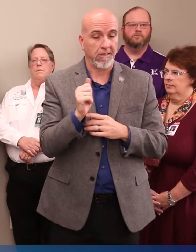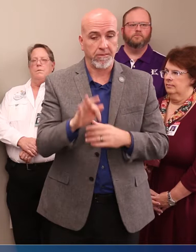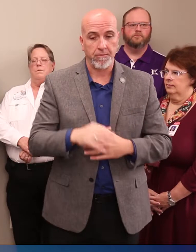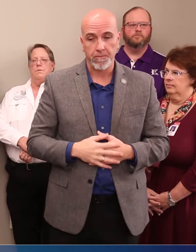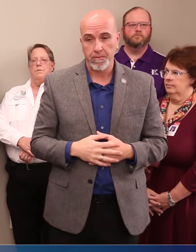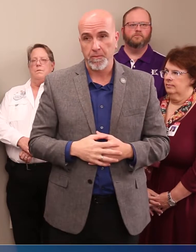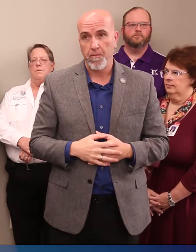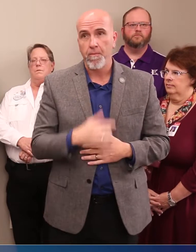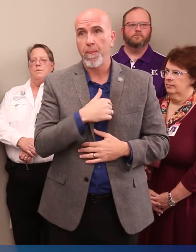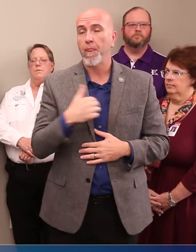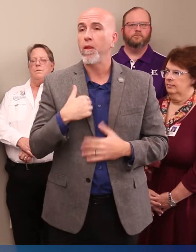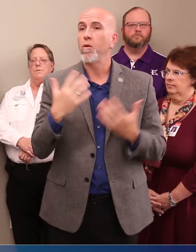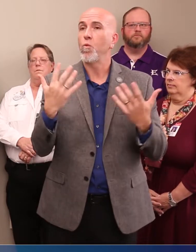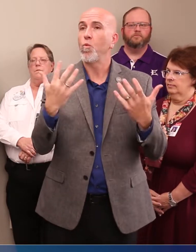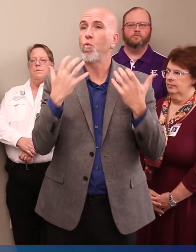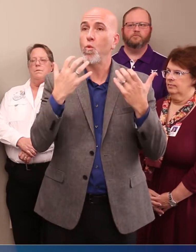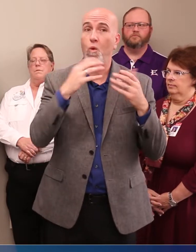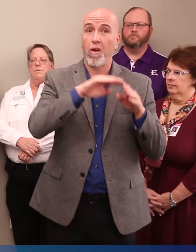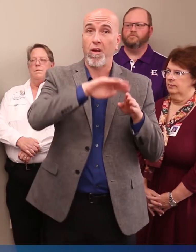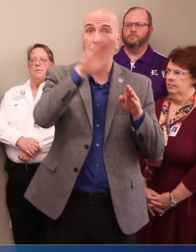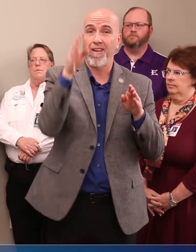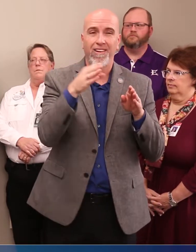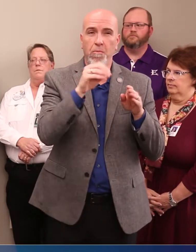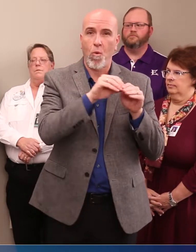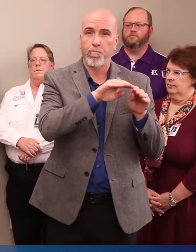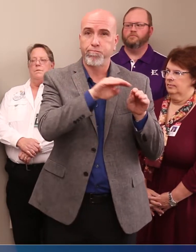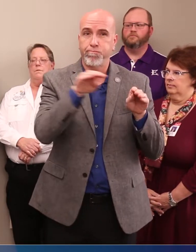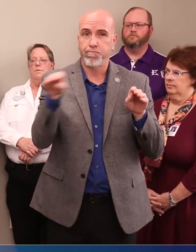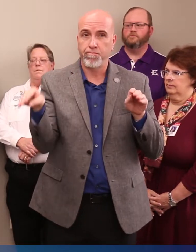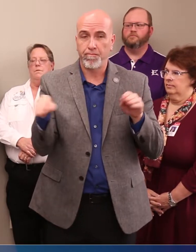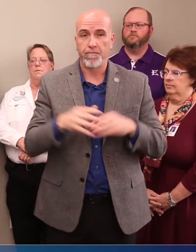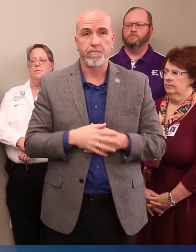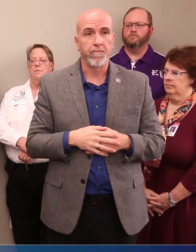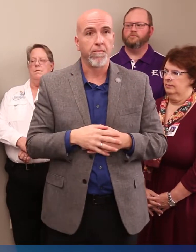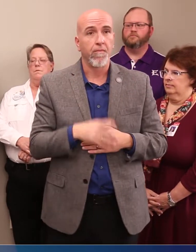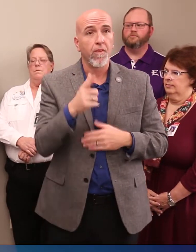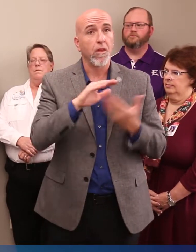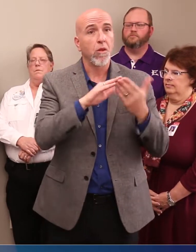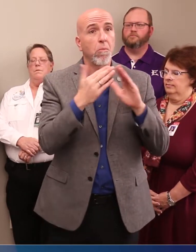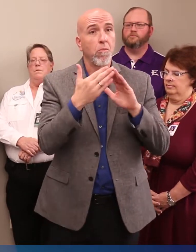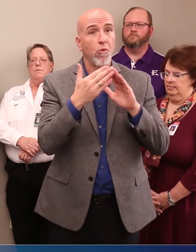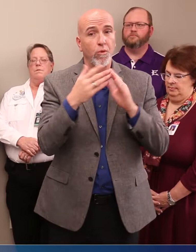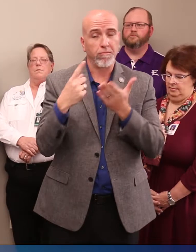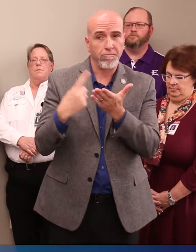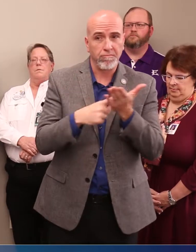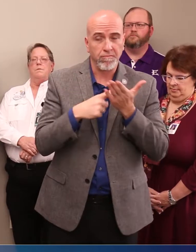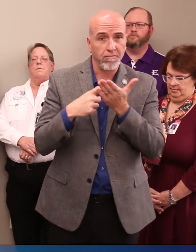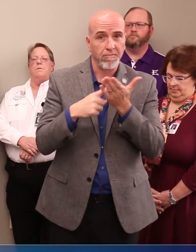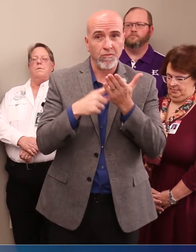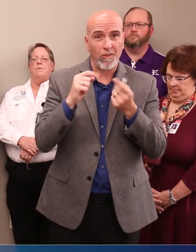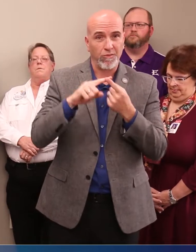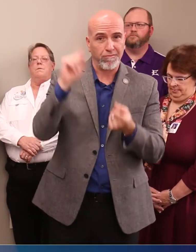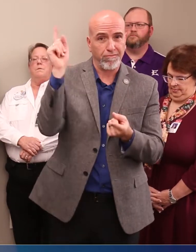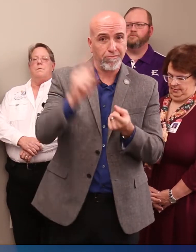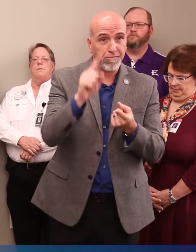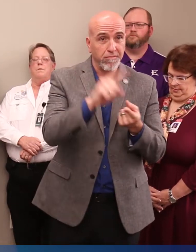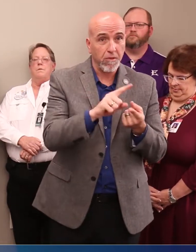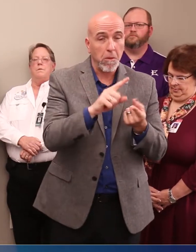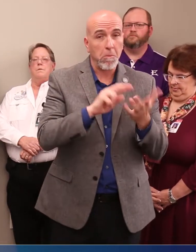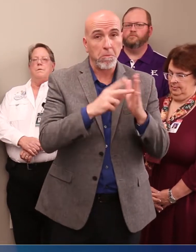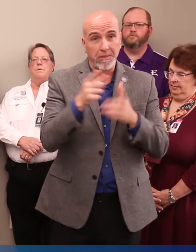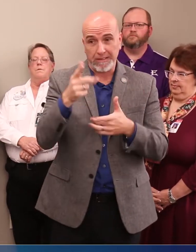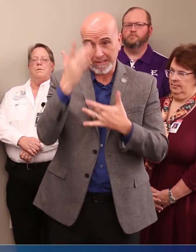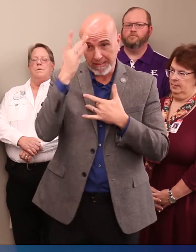We'd like to flatten the curve. Community mitigation strategies such as isolating the